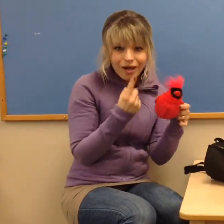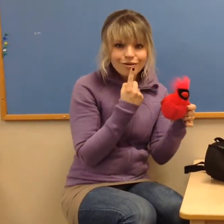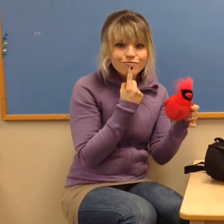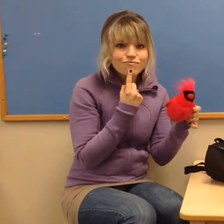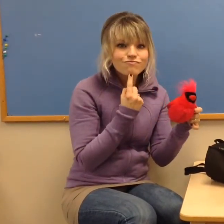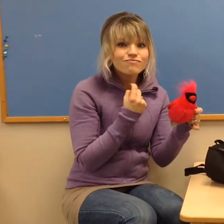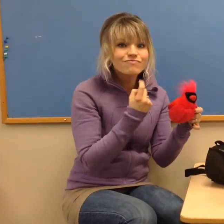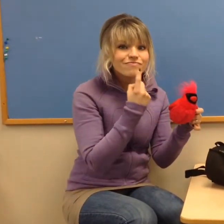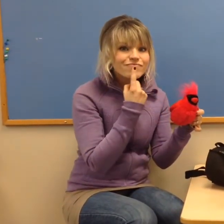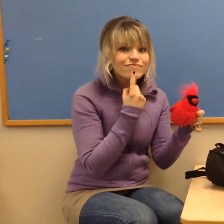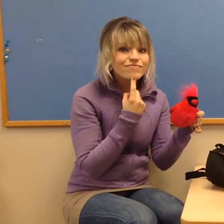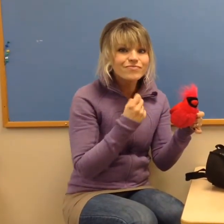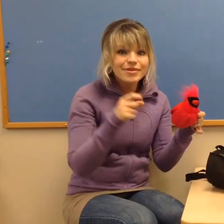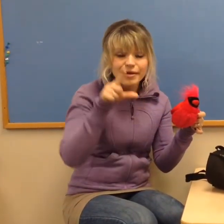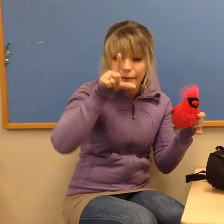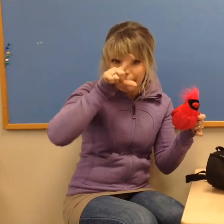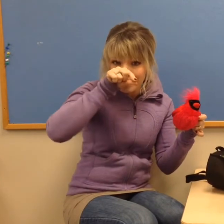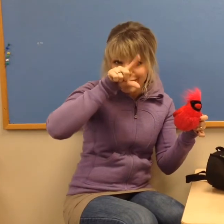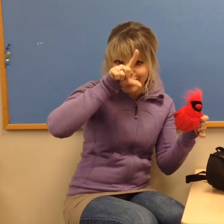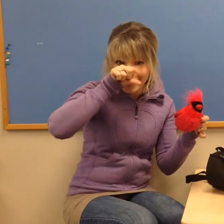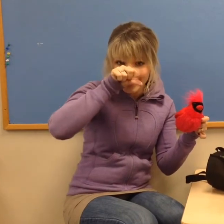Red. Bird.